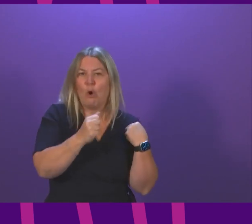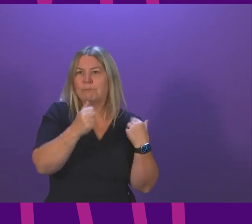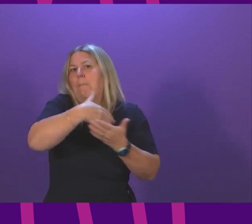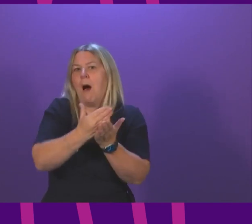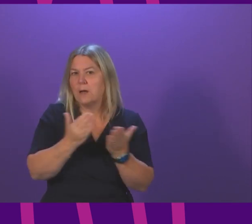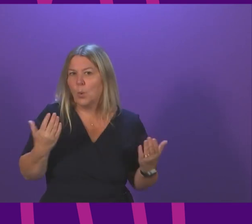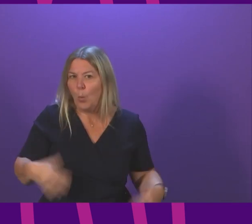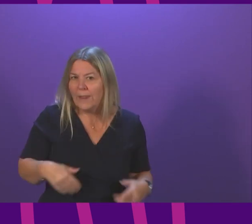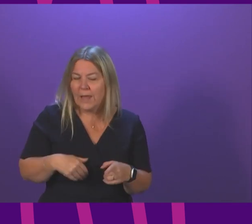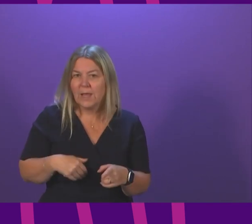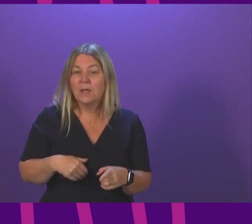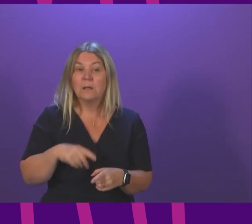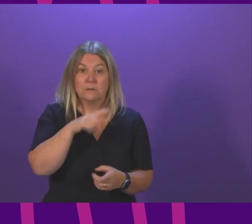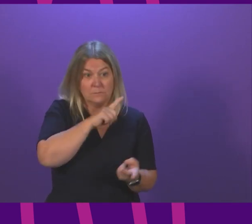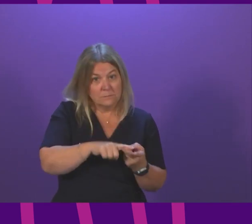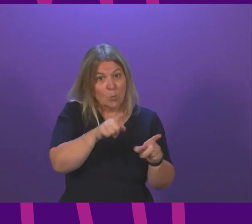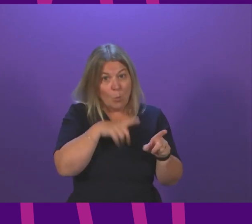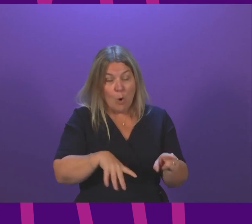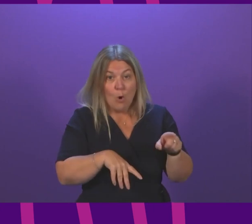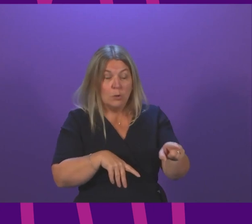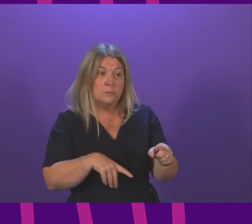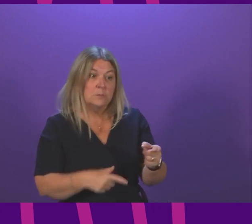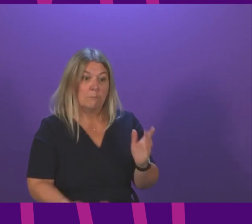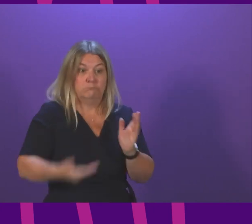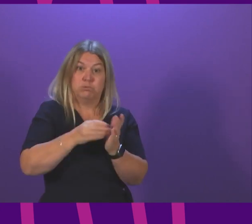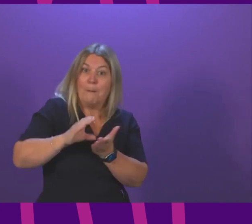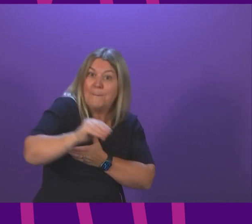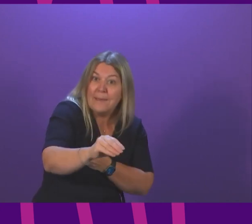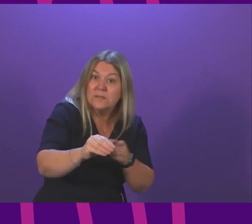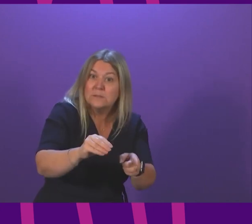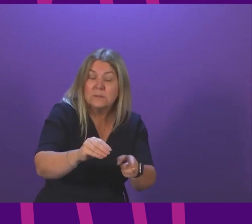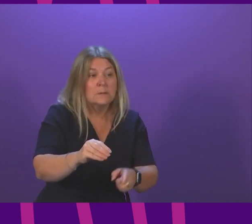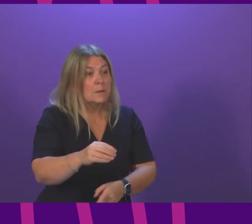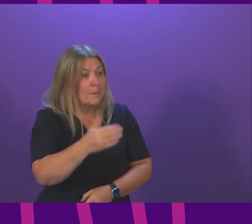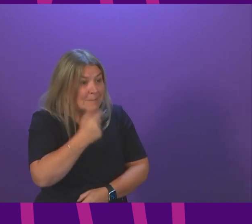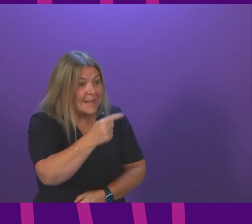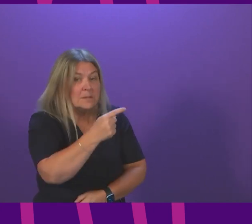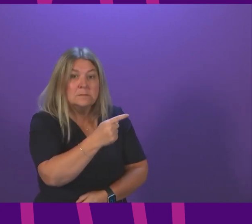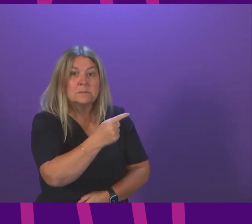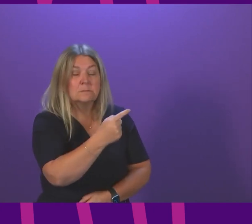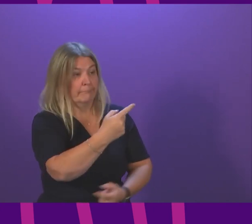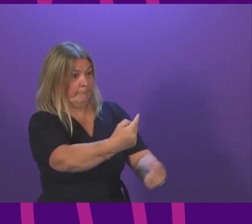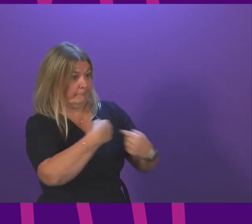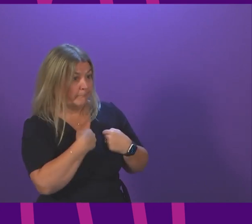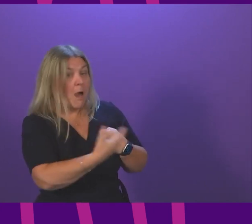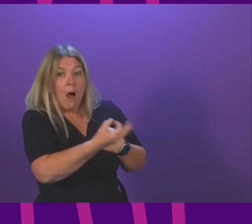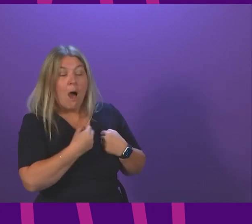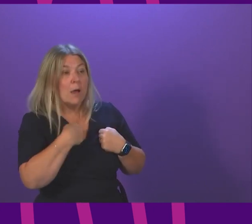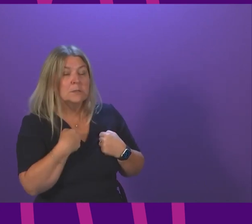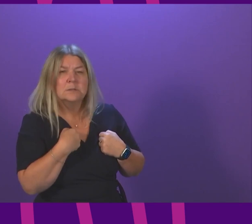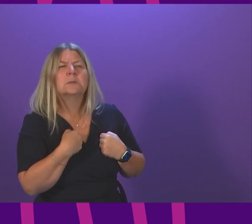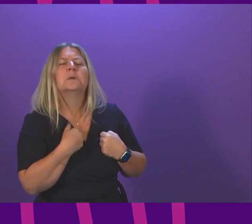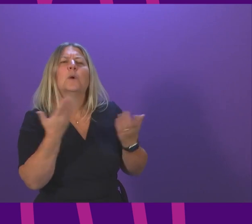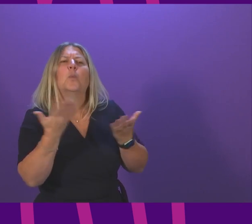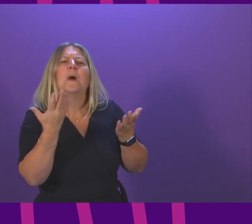And secondly if he does want us to make another payment then by all means if he wants to come to me and say where in the already